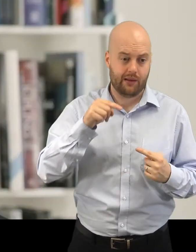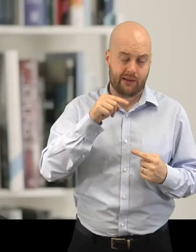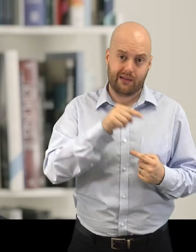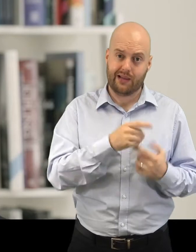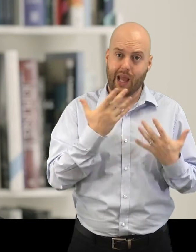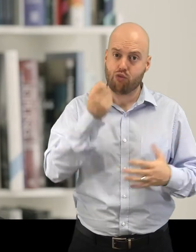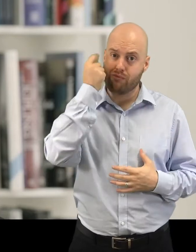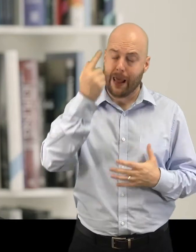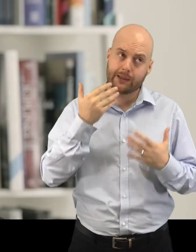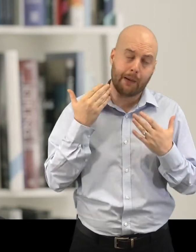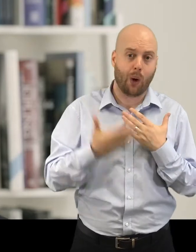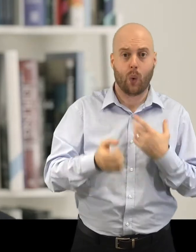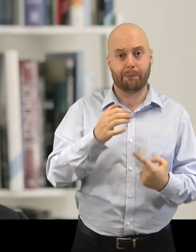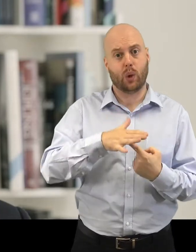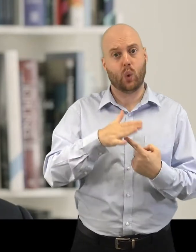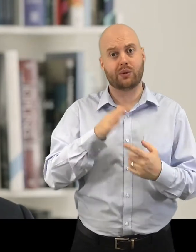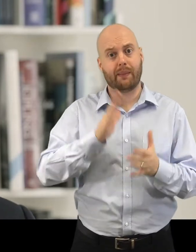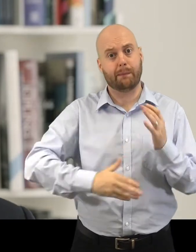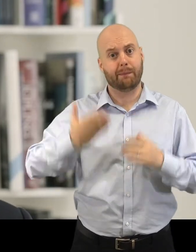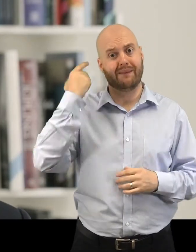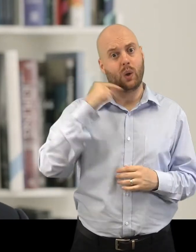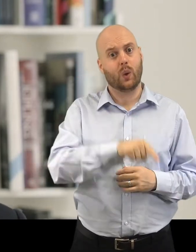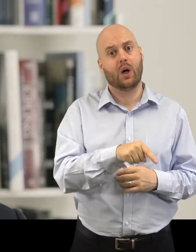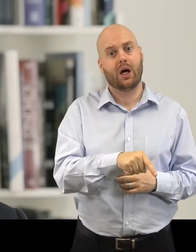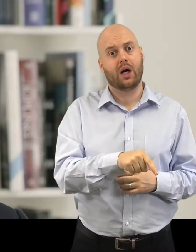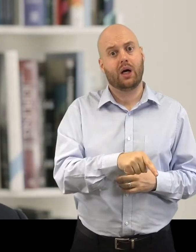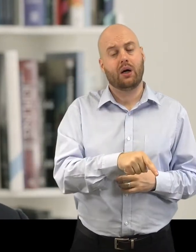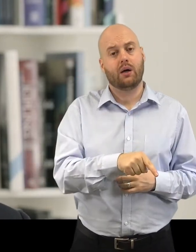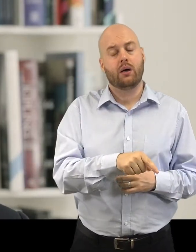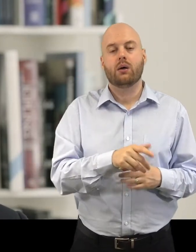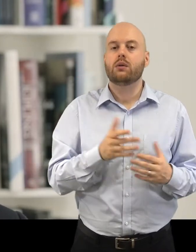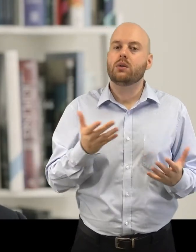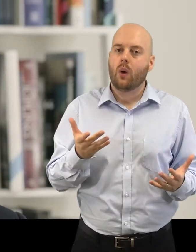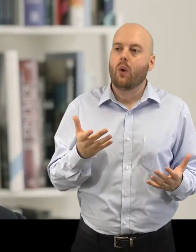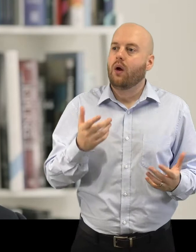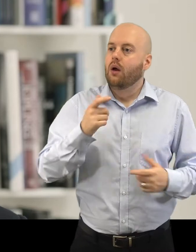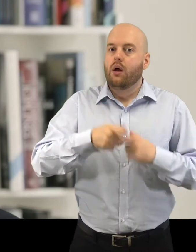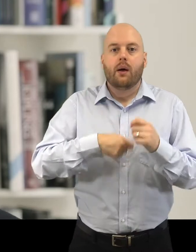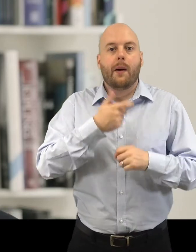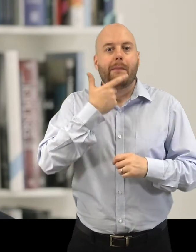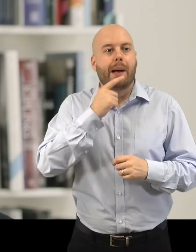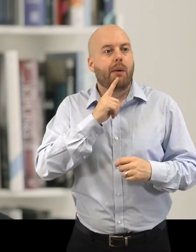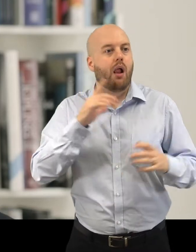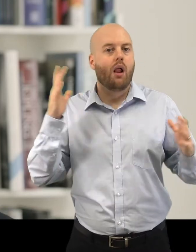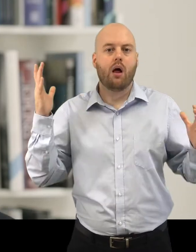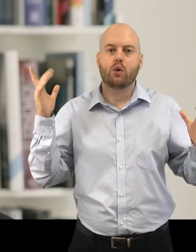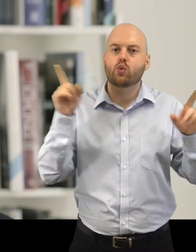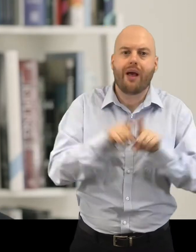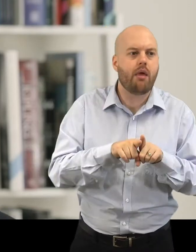than ever. So I think what we do in bringing people together and thinking about different cultures, identities